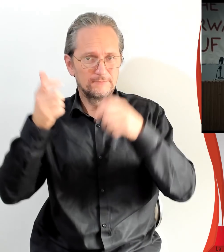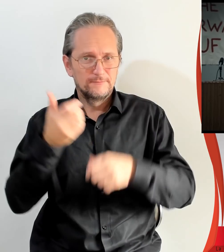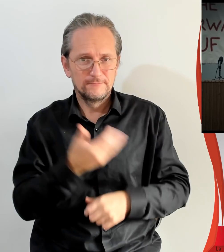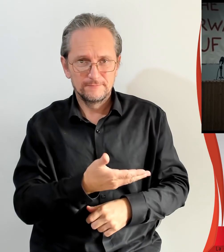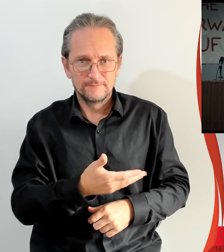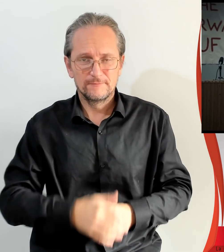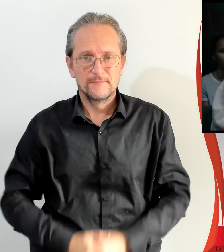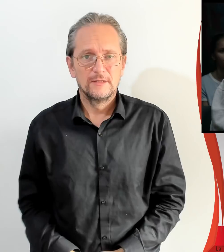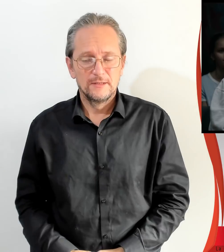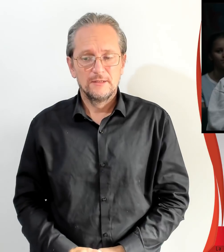that's what I'd stand for